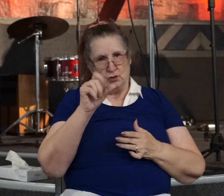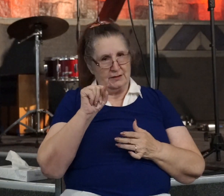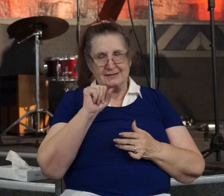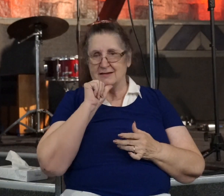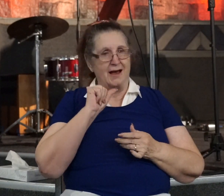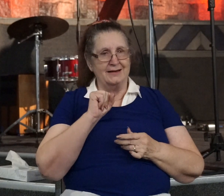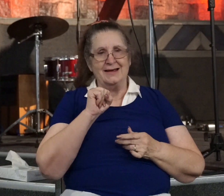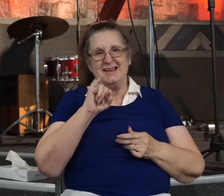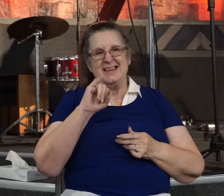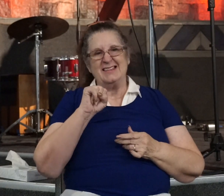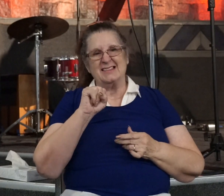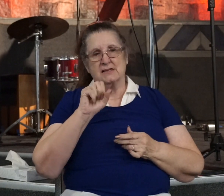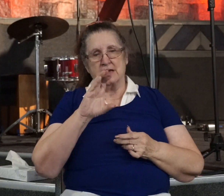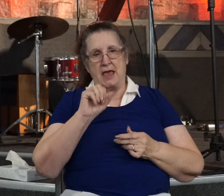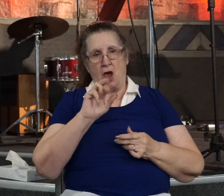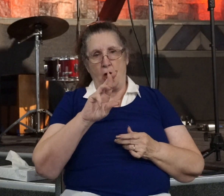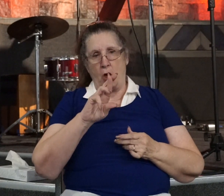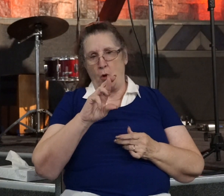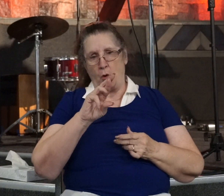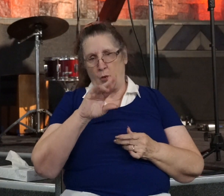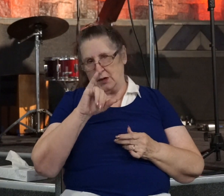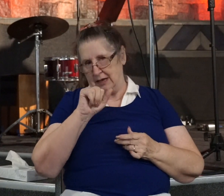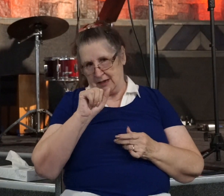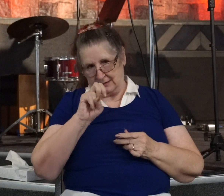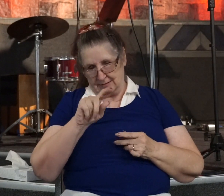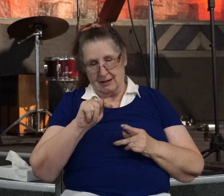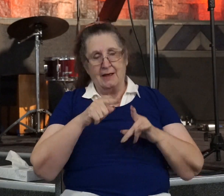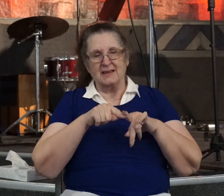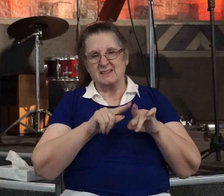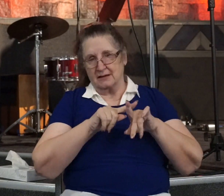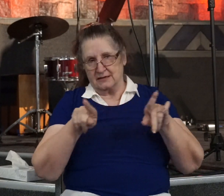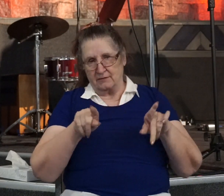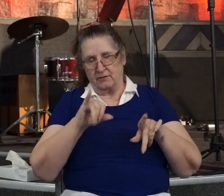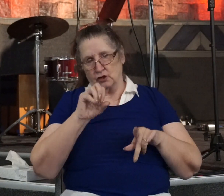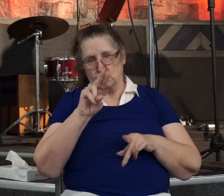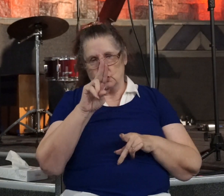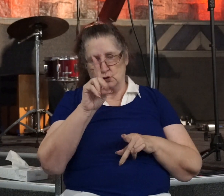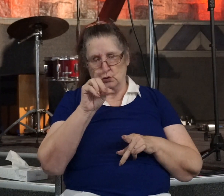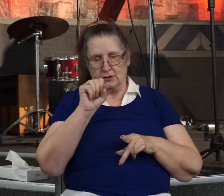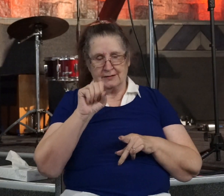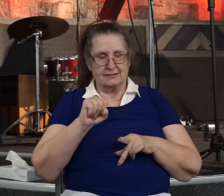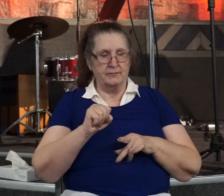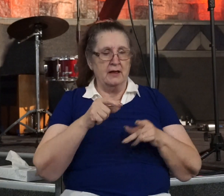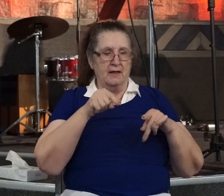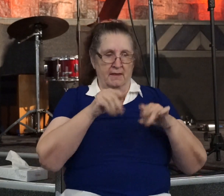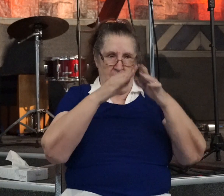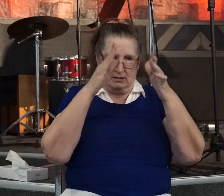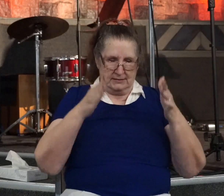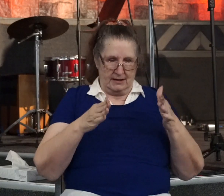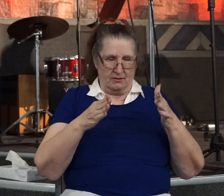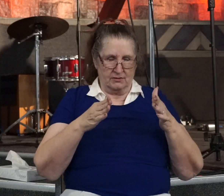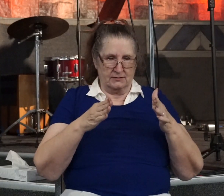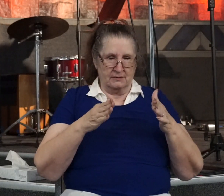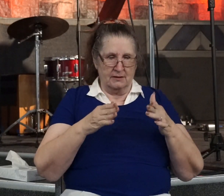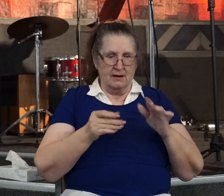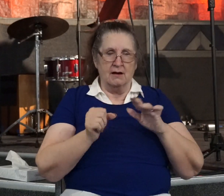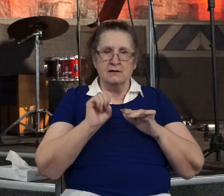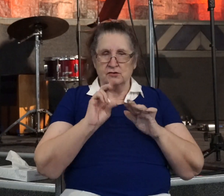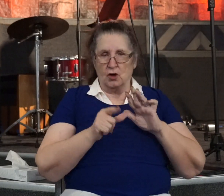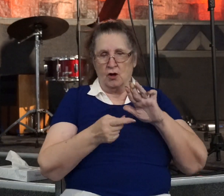But it was there at this Judas' house that Saul of Tarsus was at. We know he hadn't eaten, he